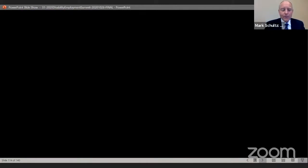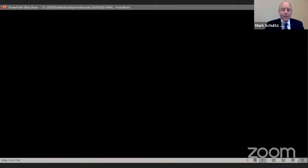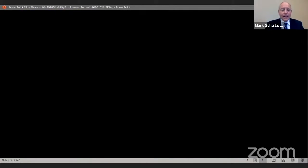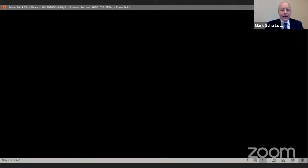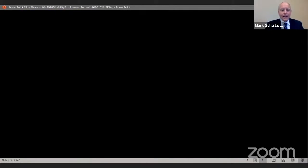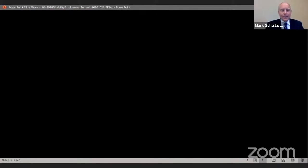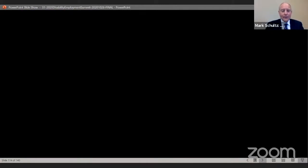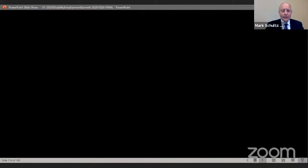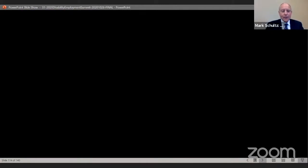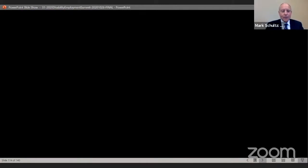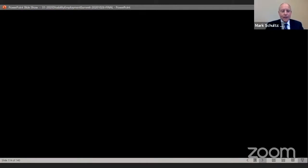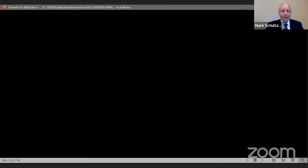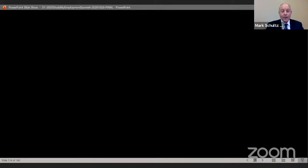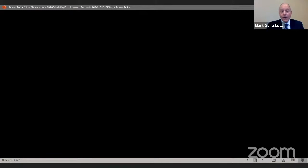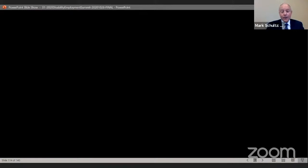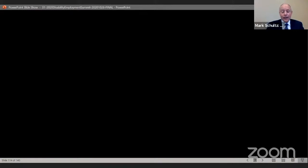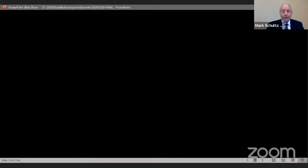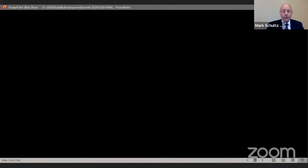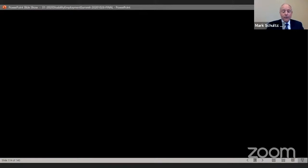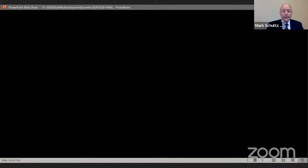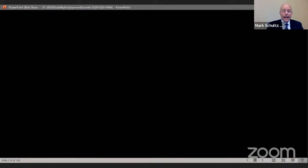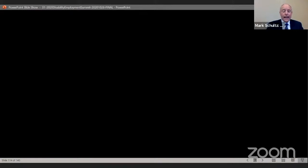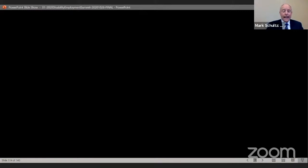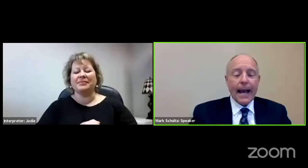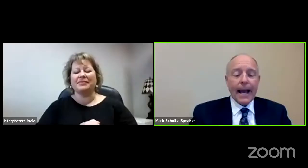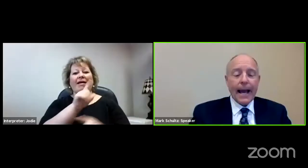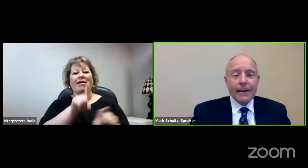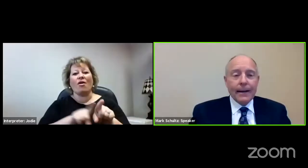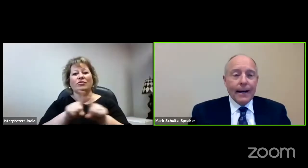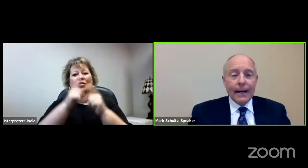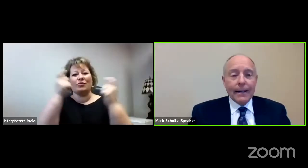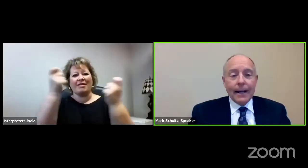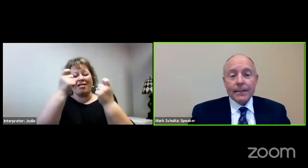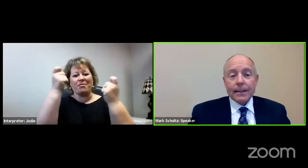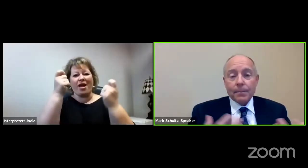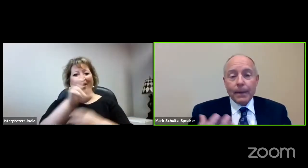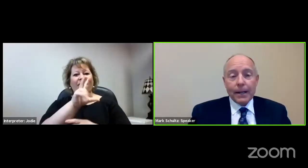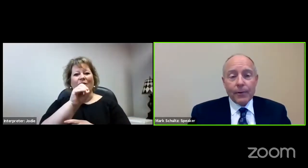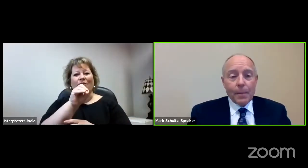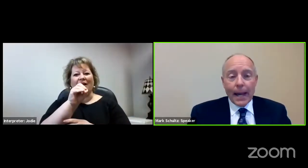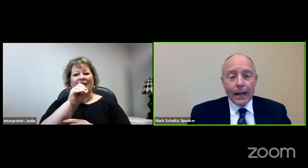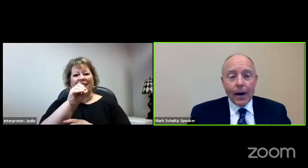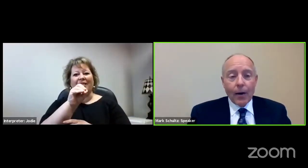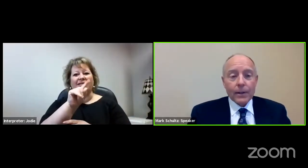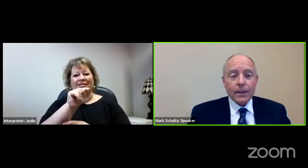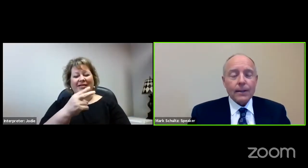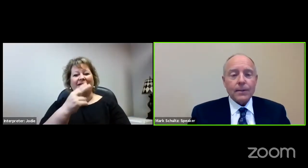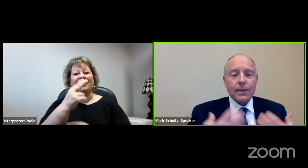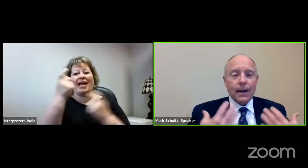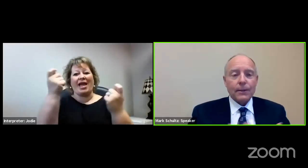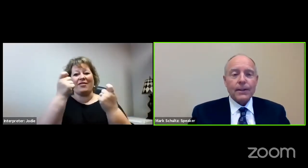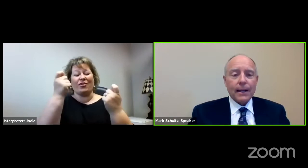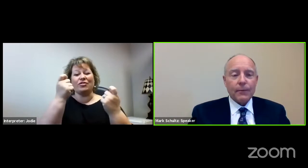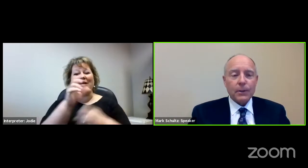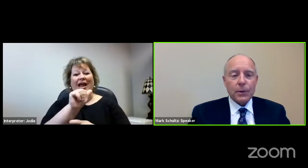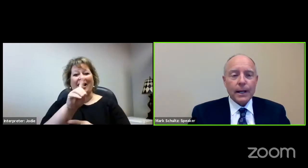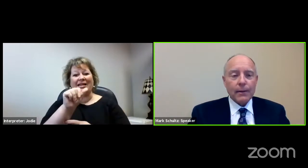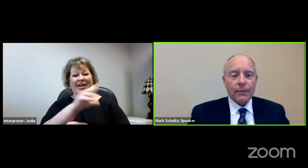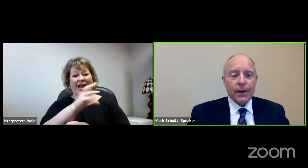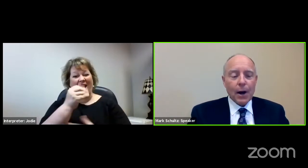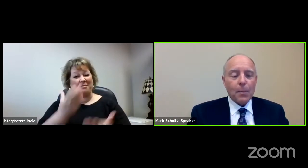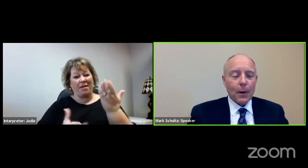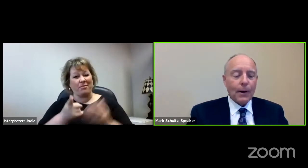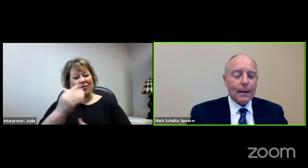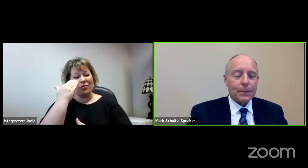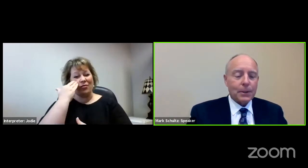Employment Summit and to celebrate the 30th anniversary of the ADA and as many of you may know it's also the 100th anniversary